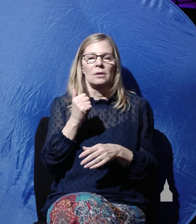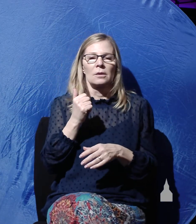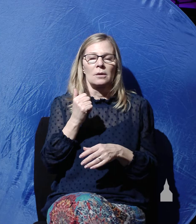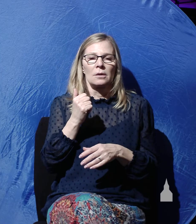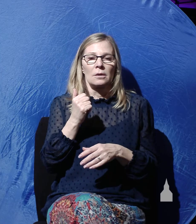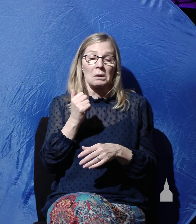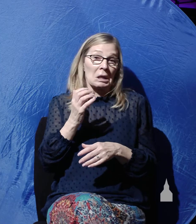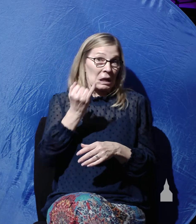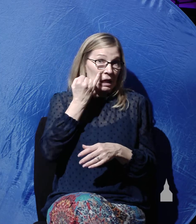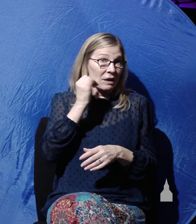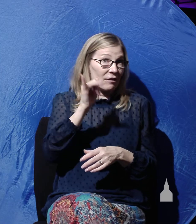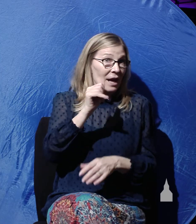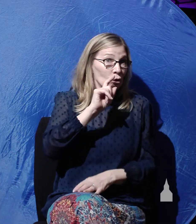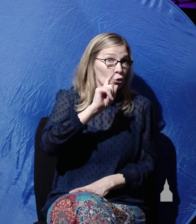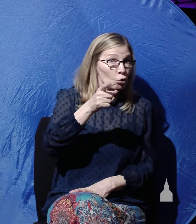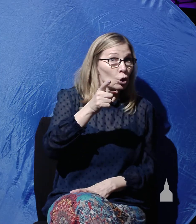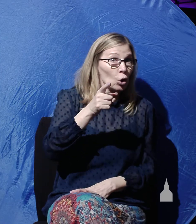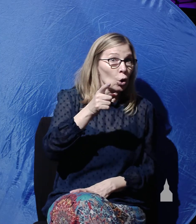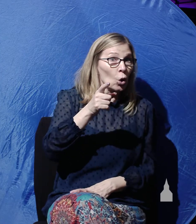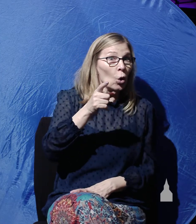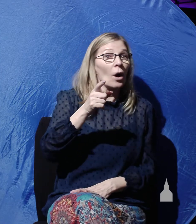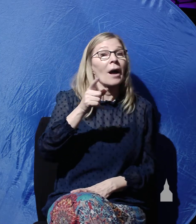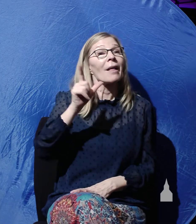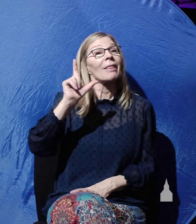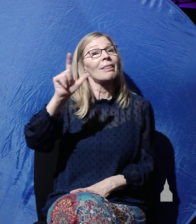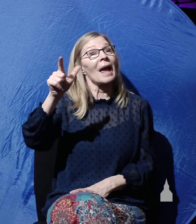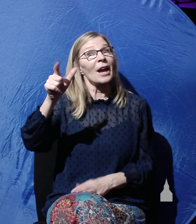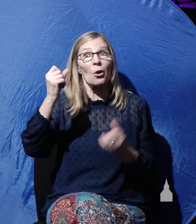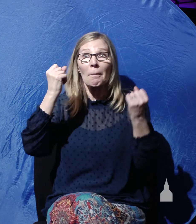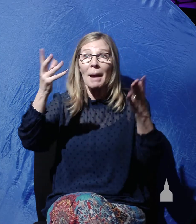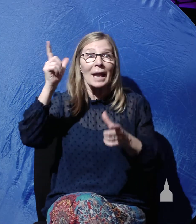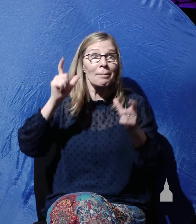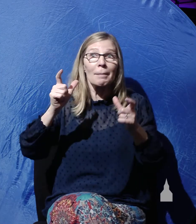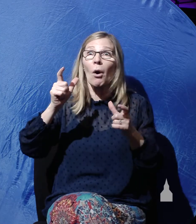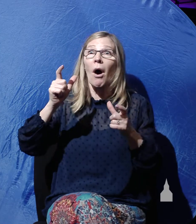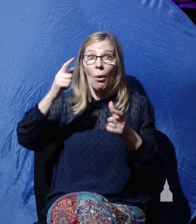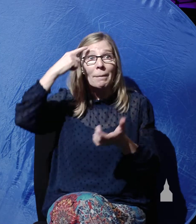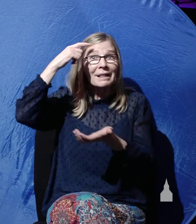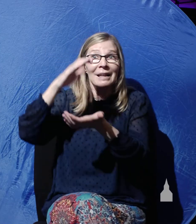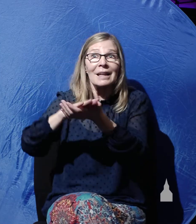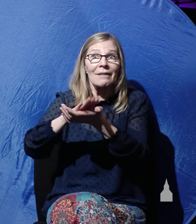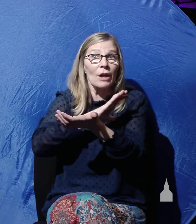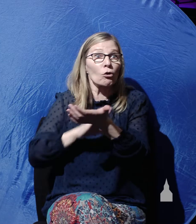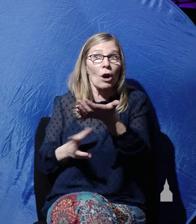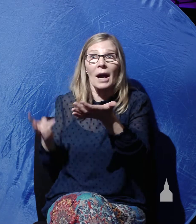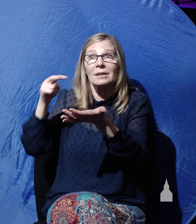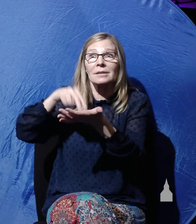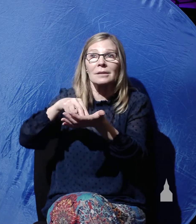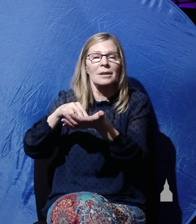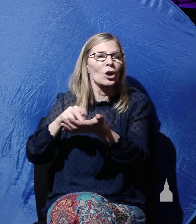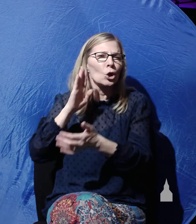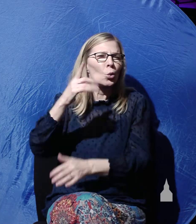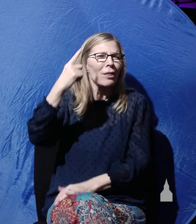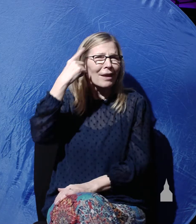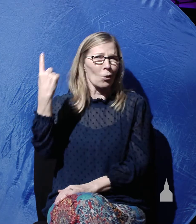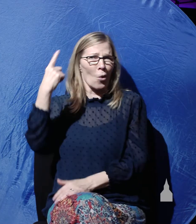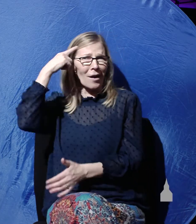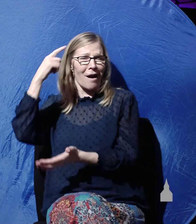when people started believing that Christ rose from the dead, one of these unbelievers would certainly have exposed it as a hoax